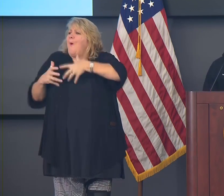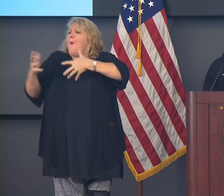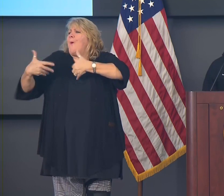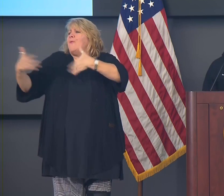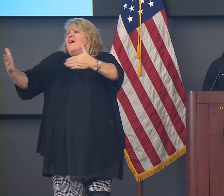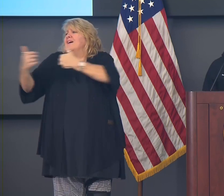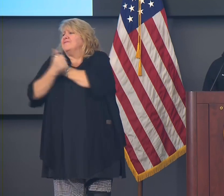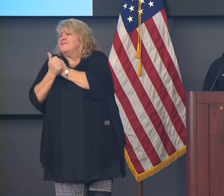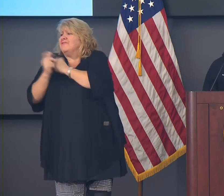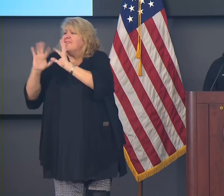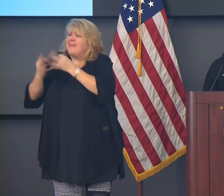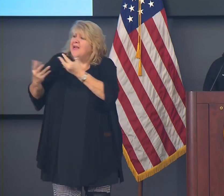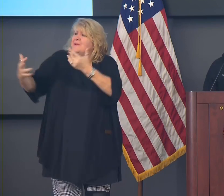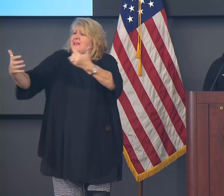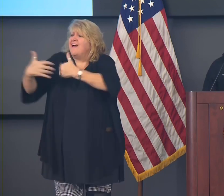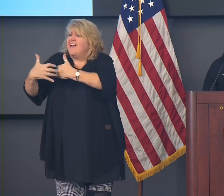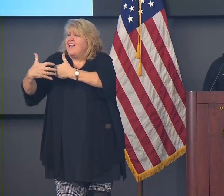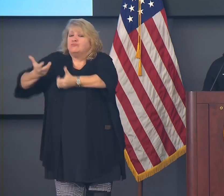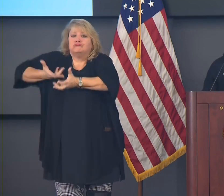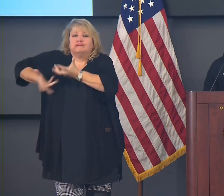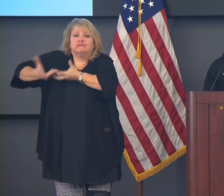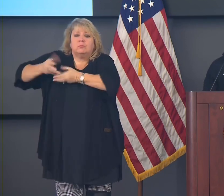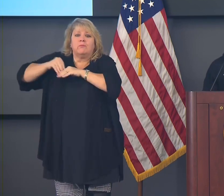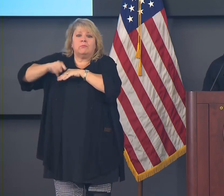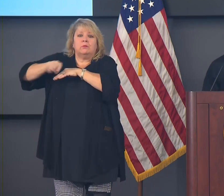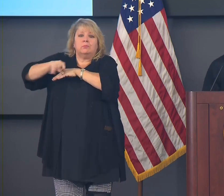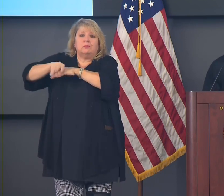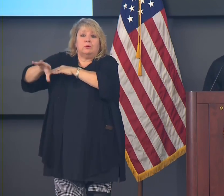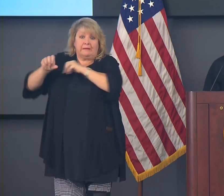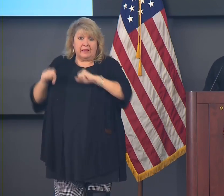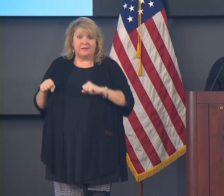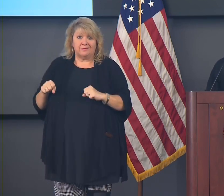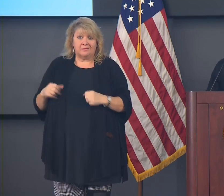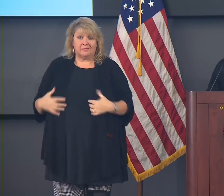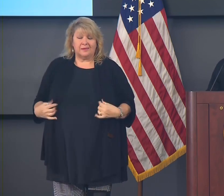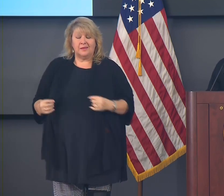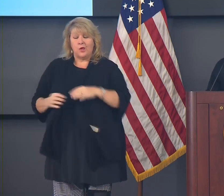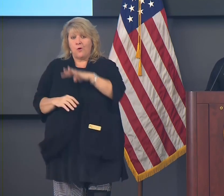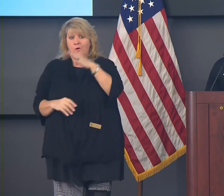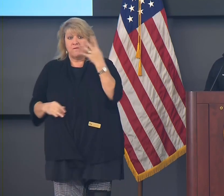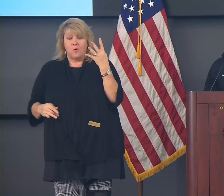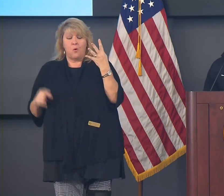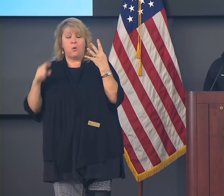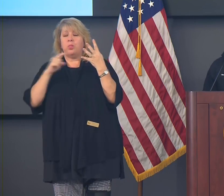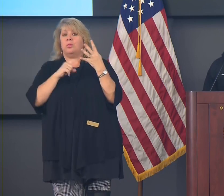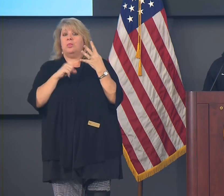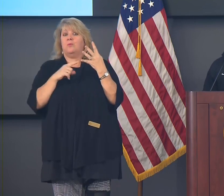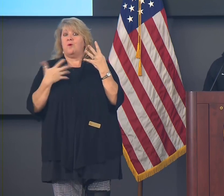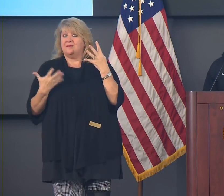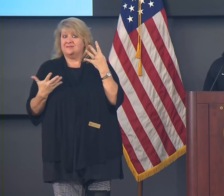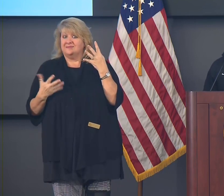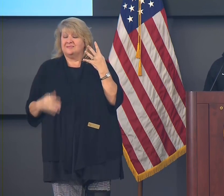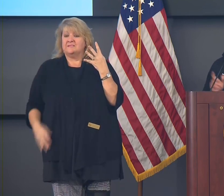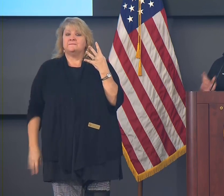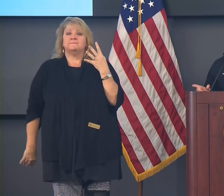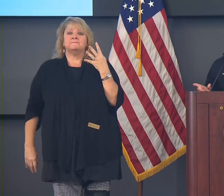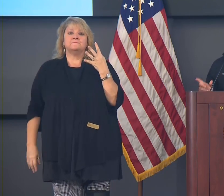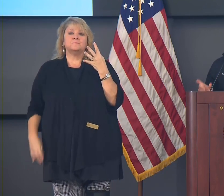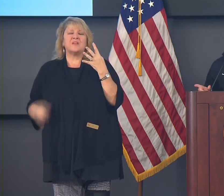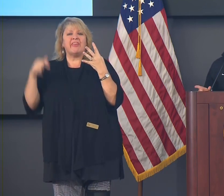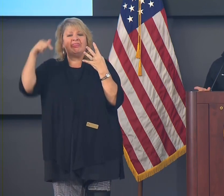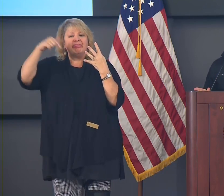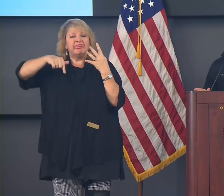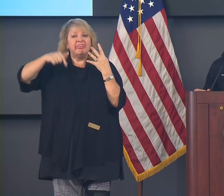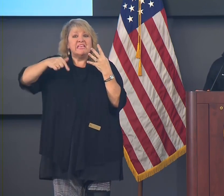And that drives transmission. And number four, which is potentially the most significant, what is unique